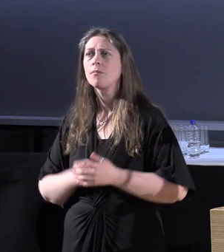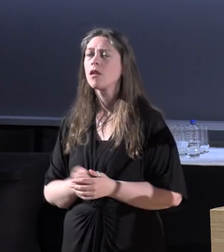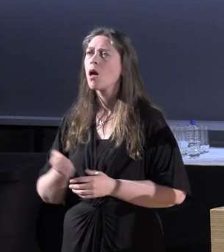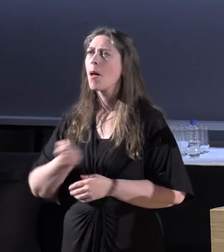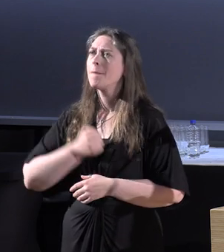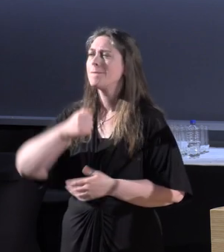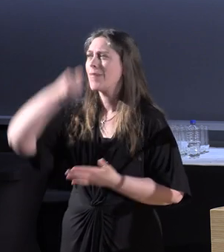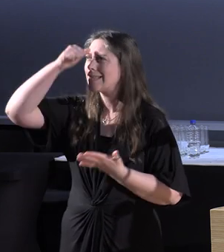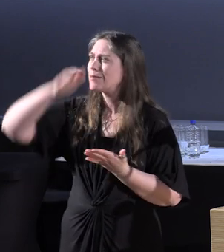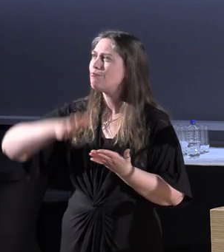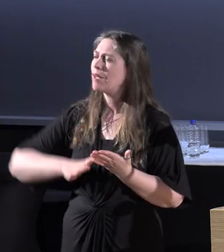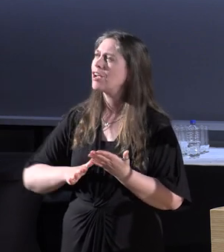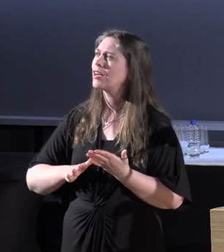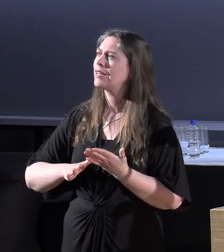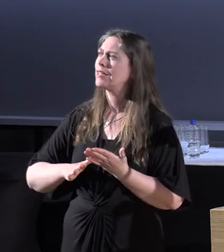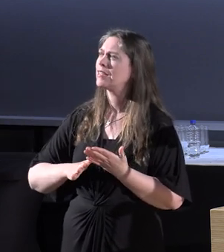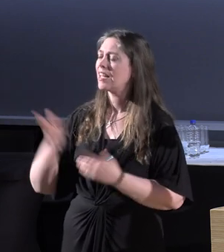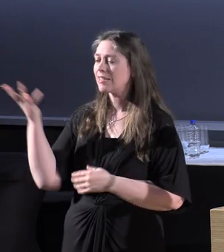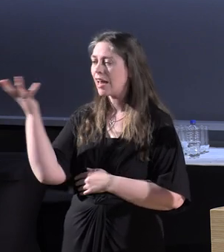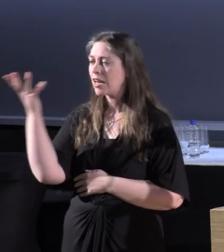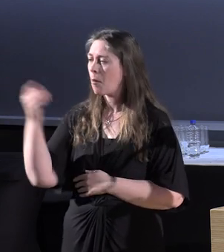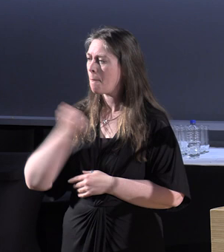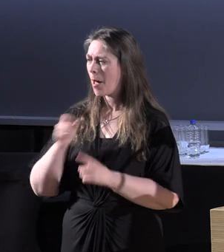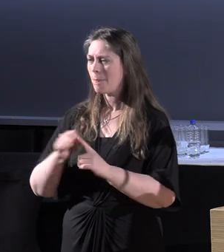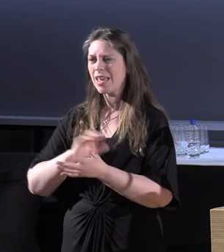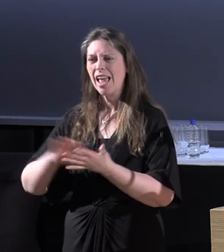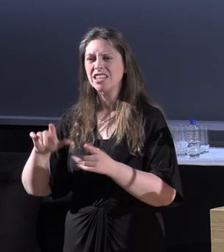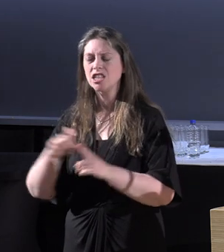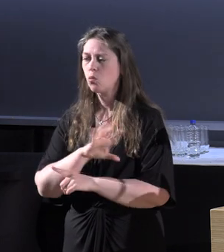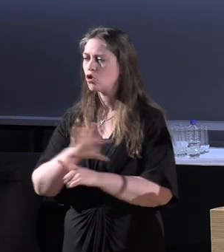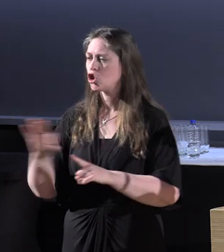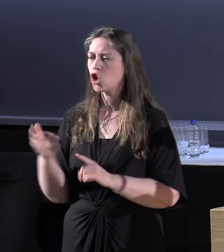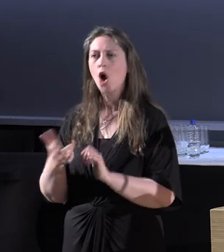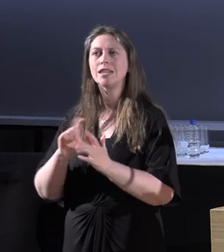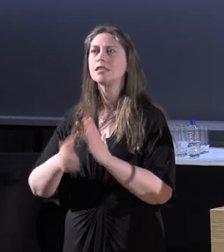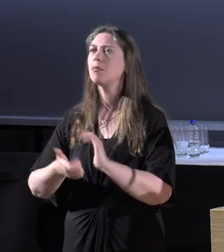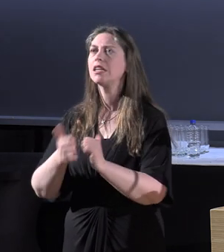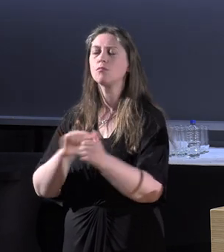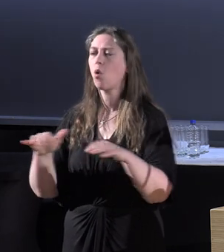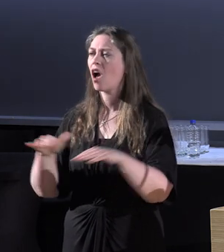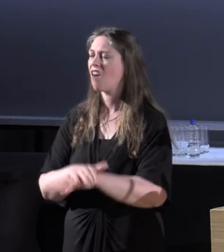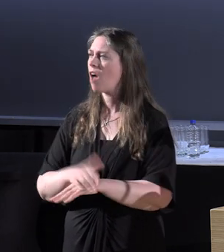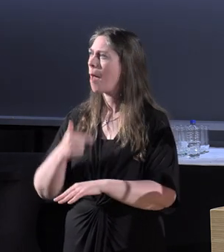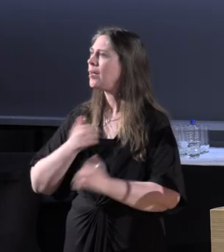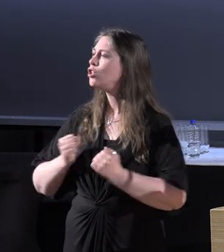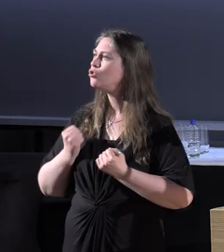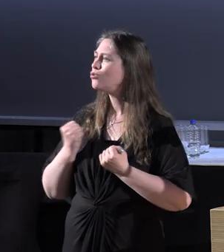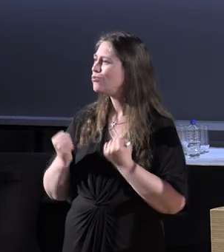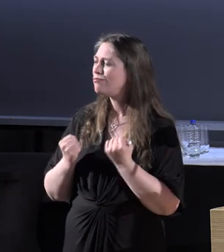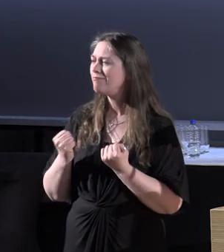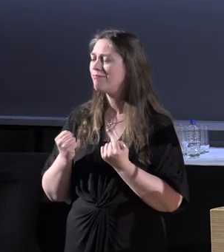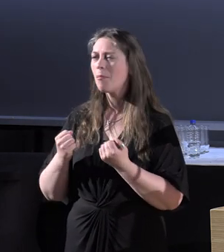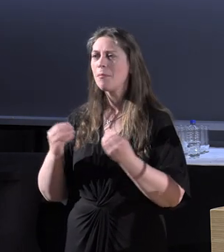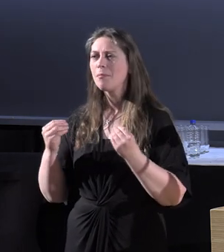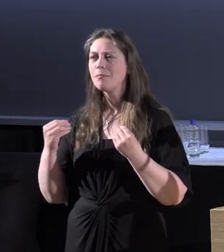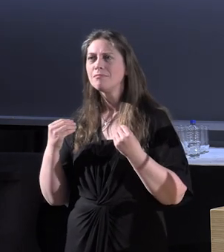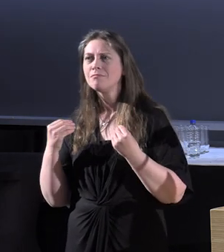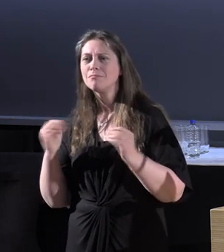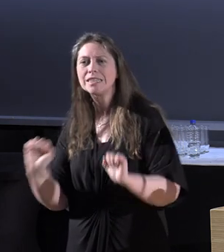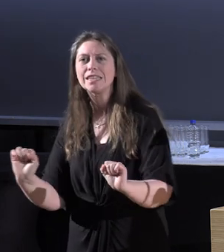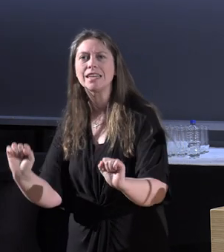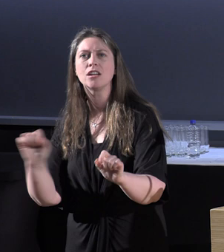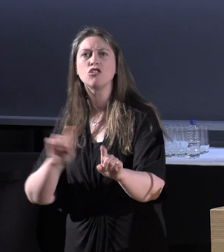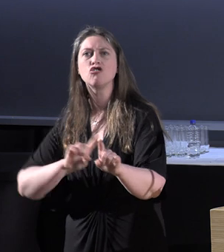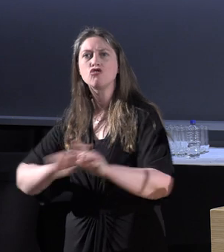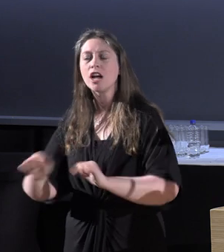academic, I didn't do my PhD in disability sport. I was too busy trying to be the best athlete I could